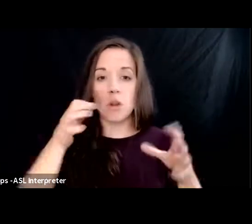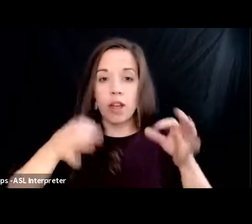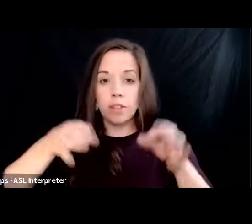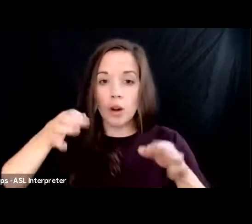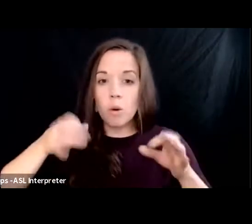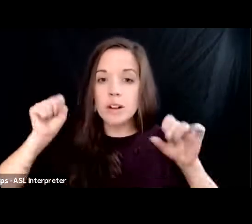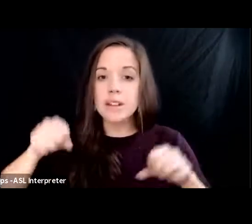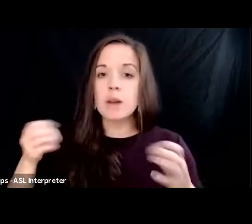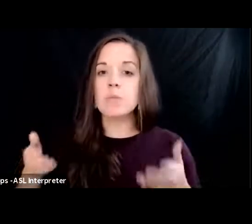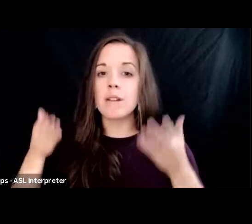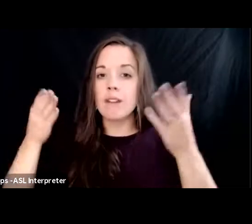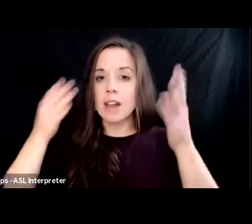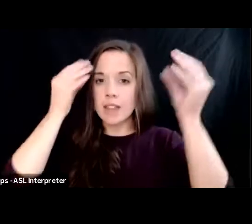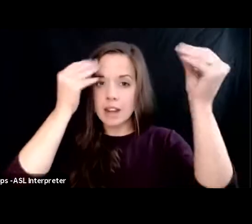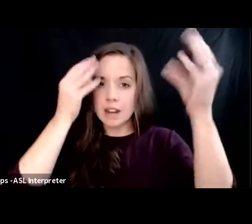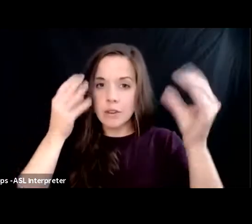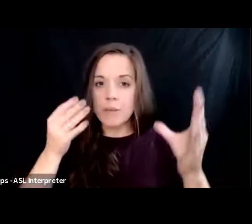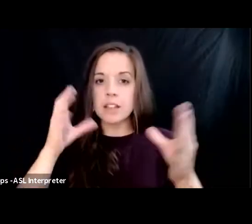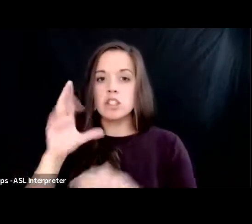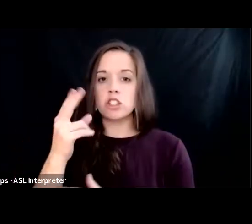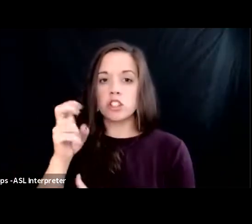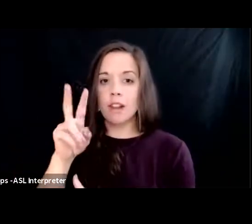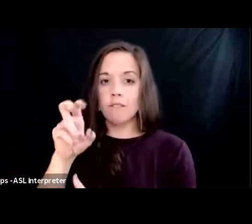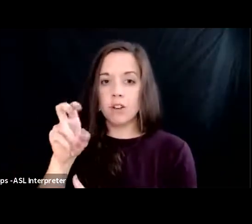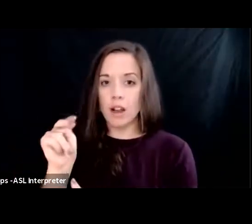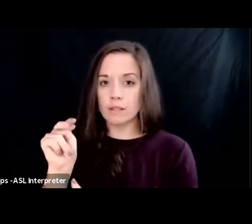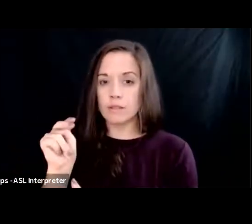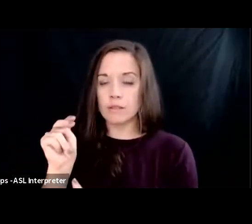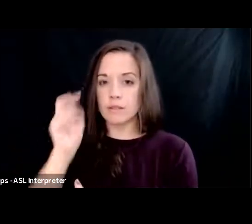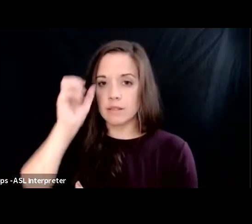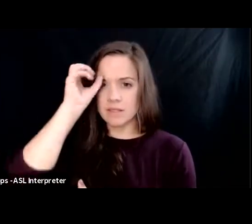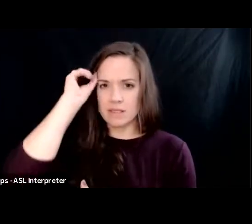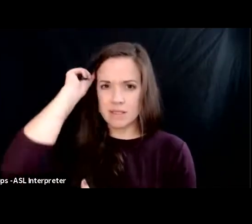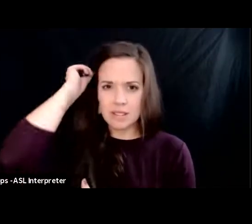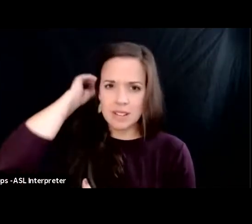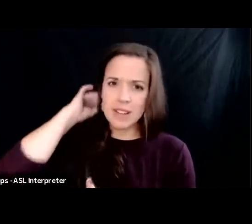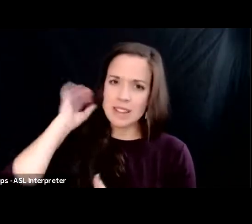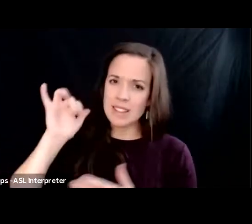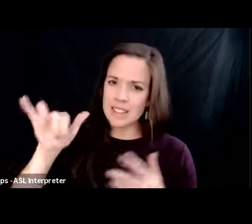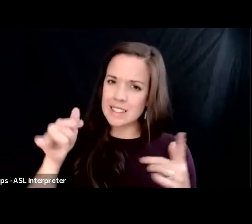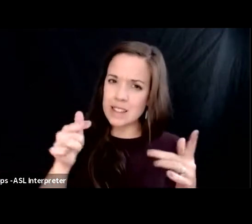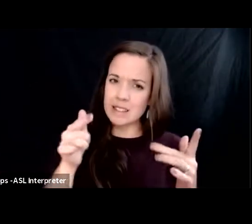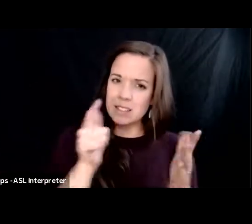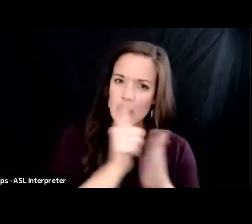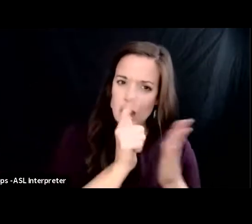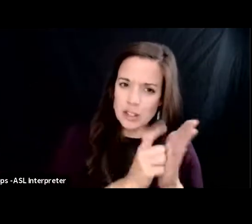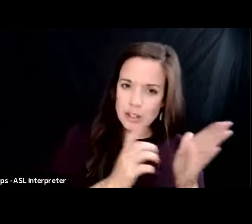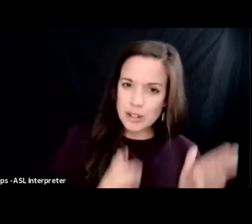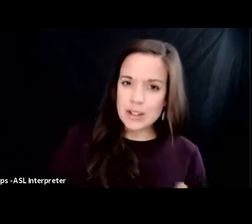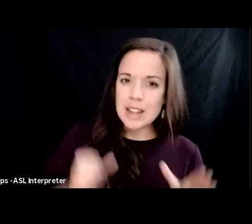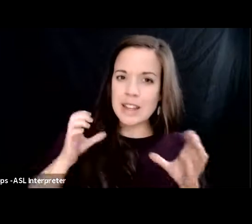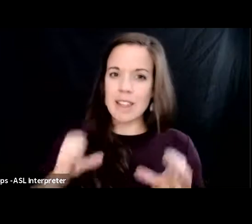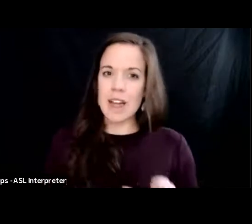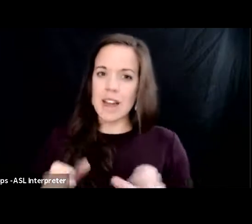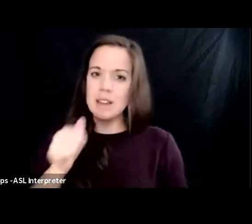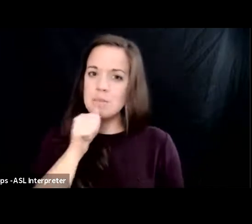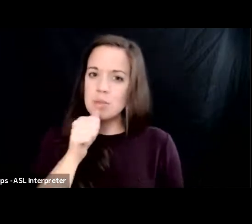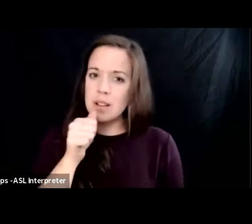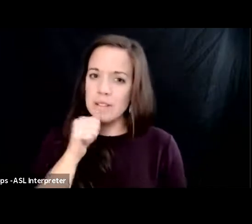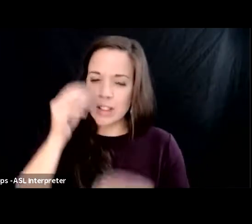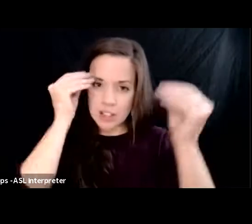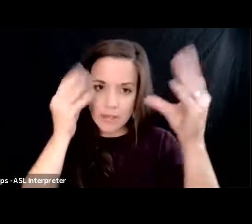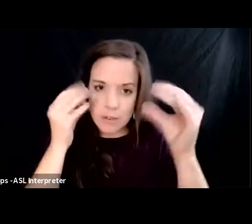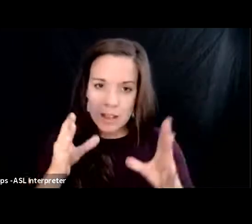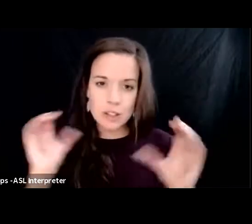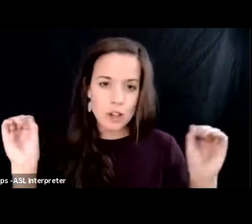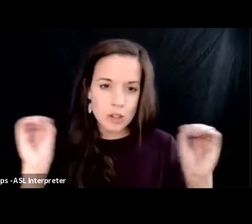provide that information to chevron this is attorney client privileged information there's no way